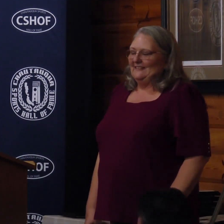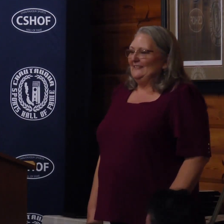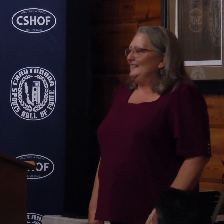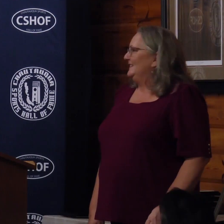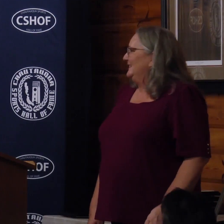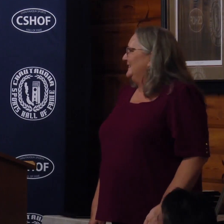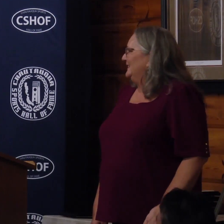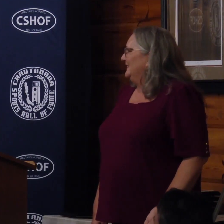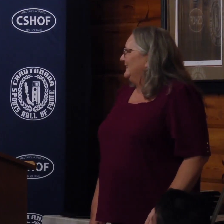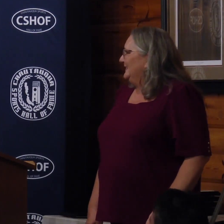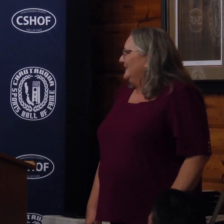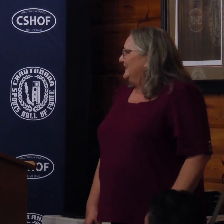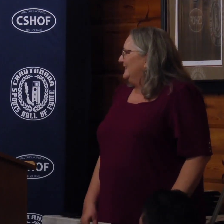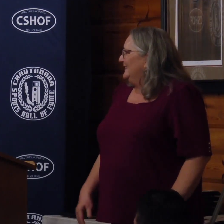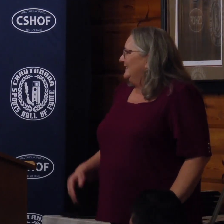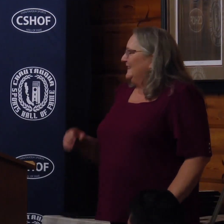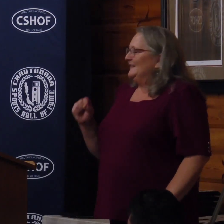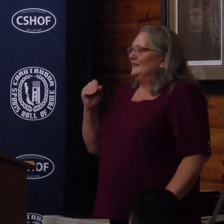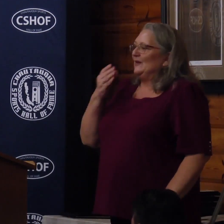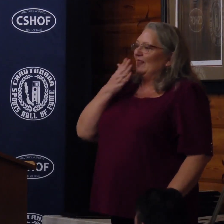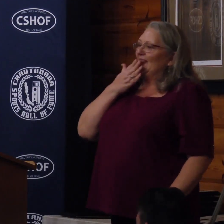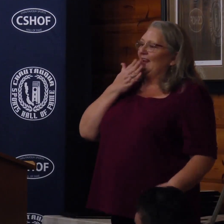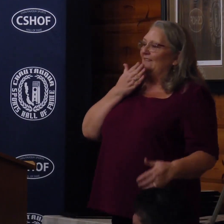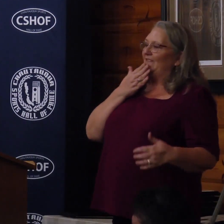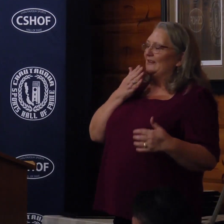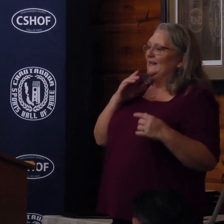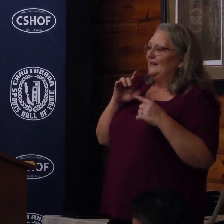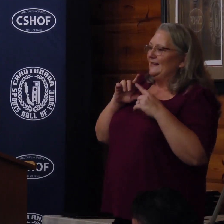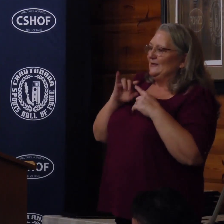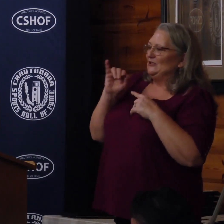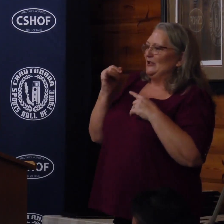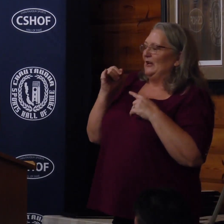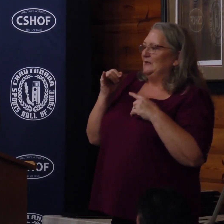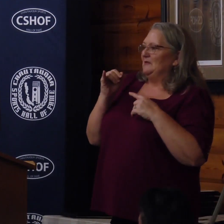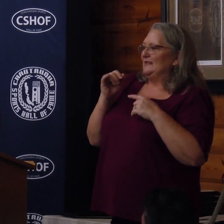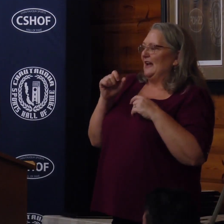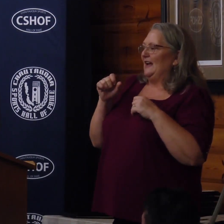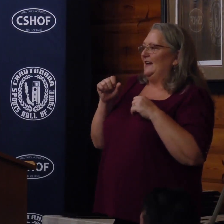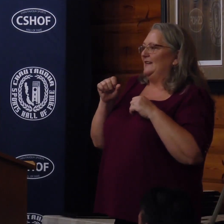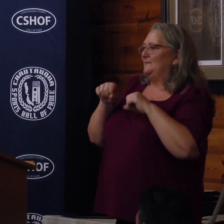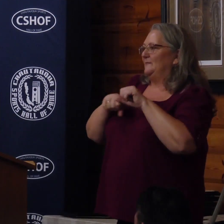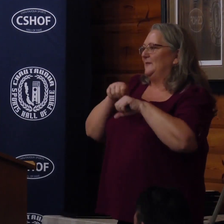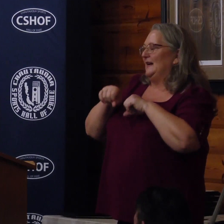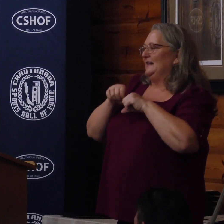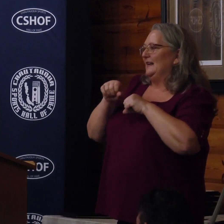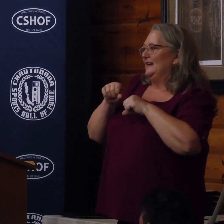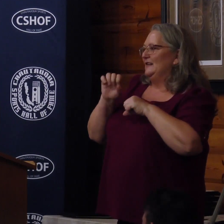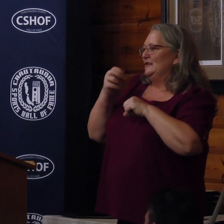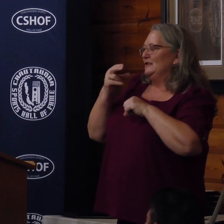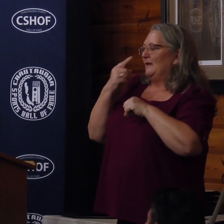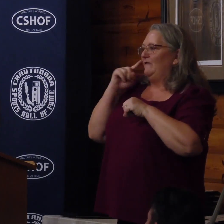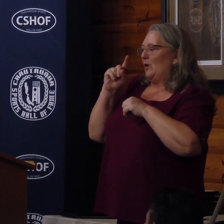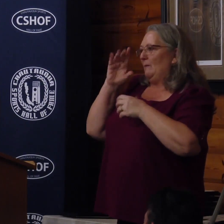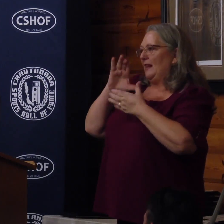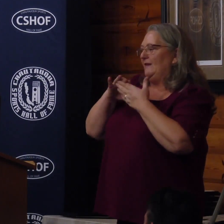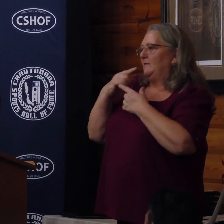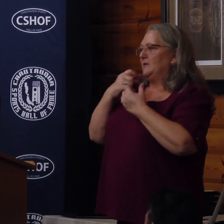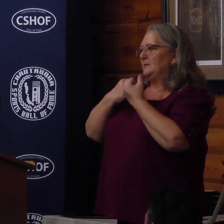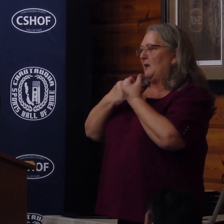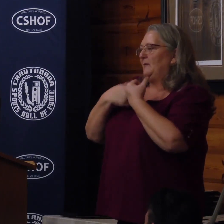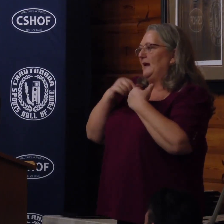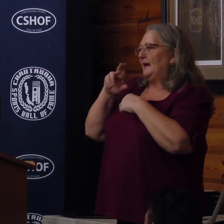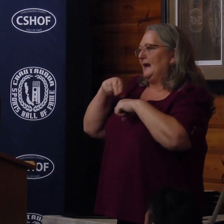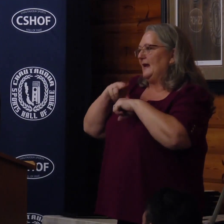I'm so thankful to the Jamestown Cycle Shop for believing in me enough to sponsor me at